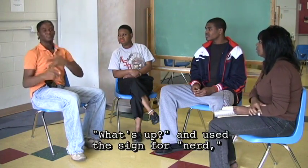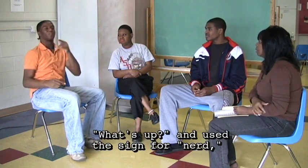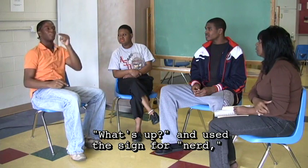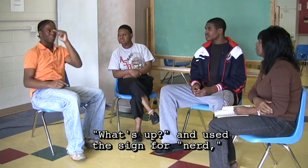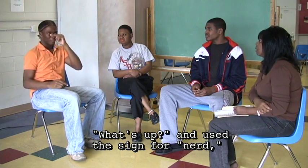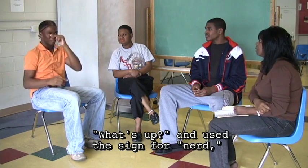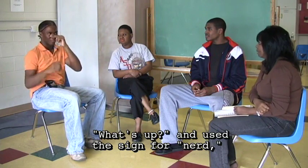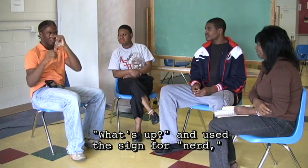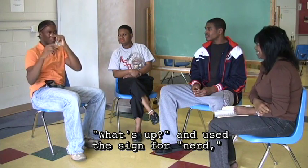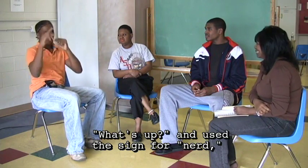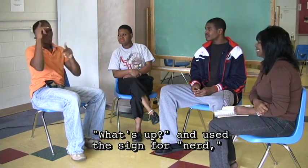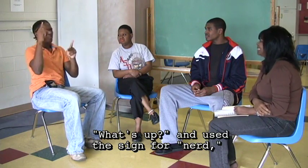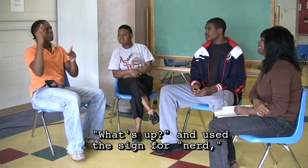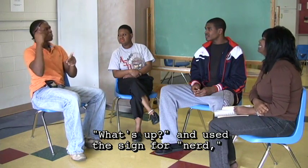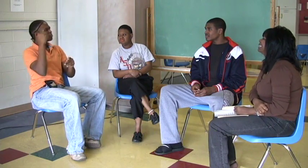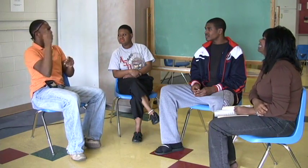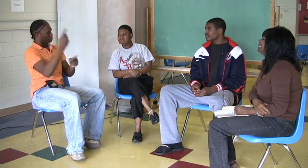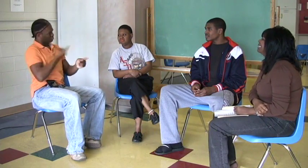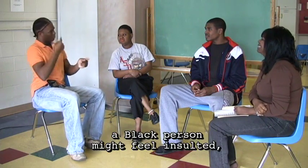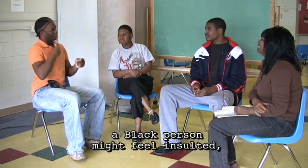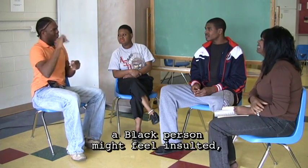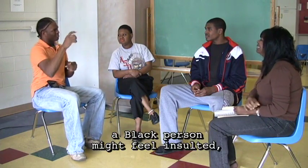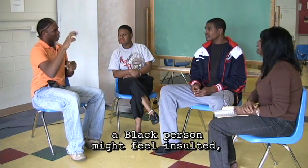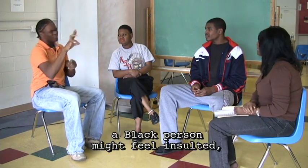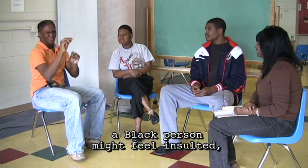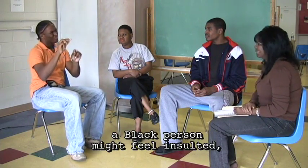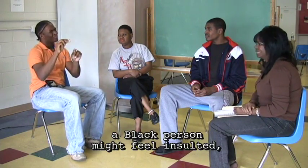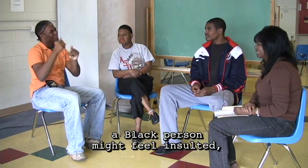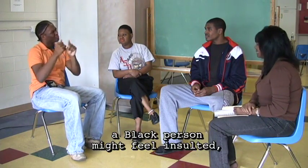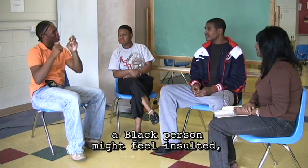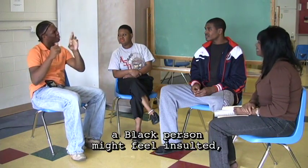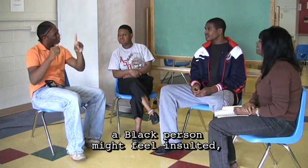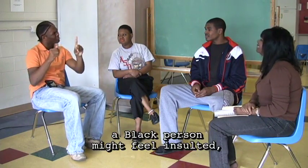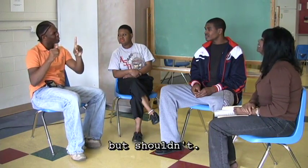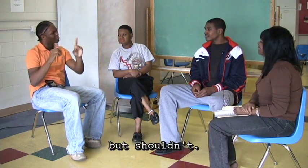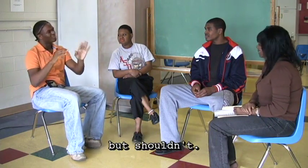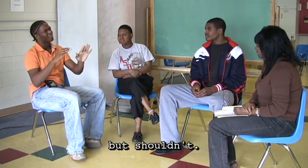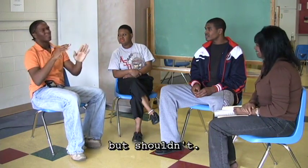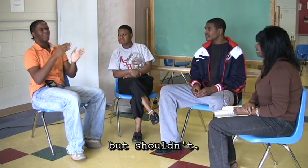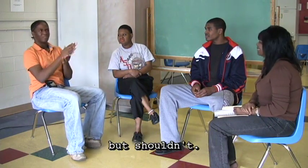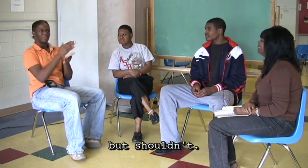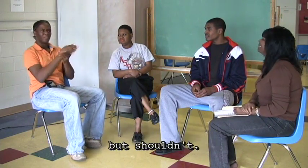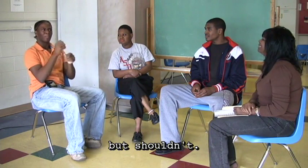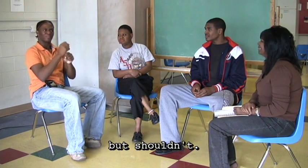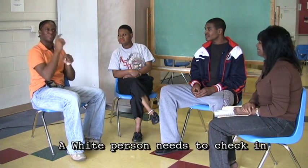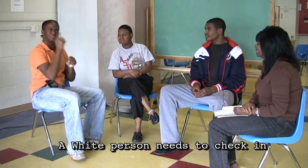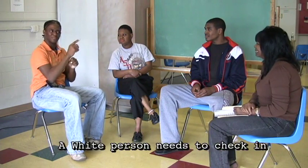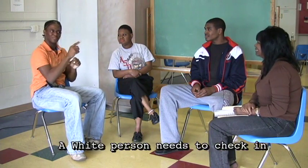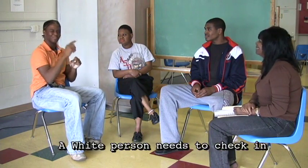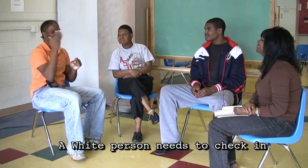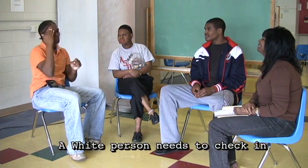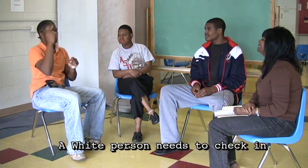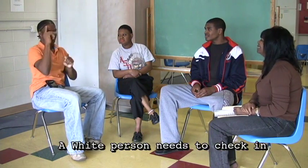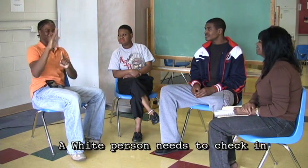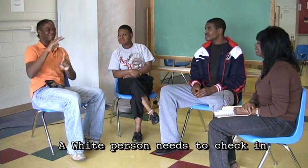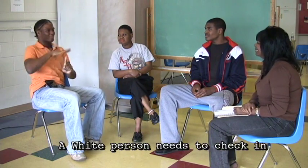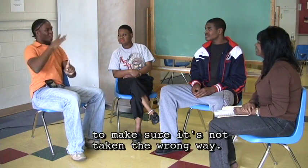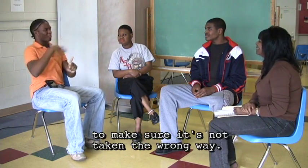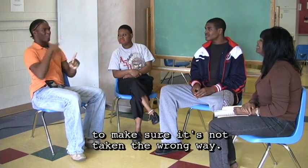black person, what's up, and use the sign for nerd, a black person might feel insulted, but shouldn't. A white person needs to check in to make sure it's not